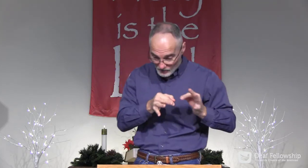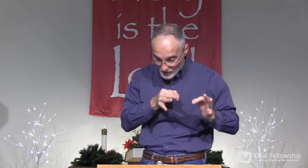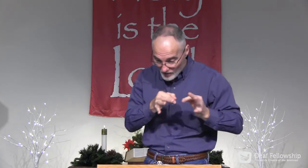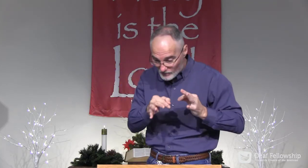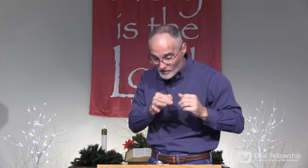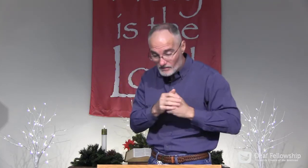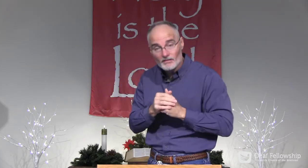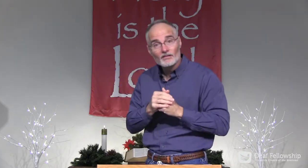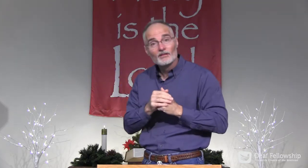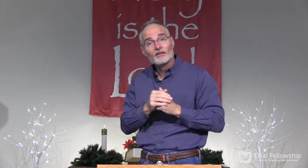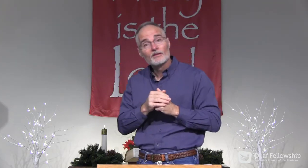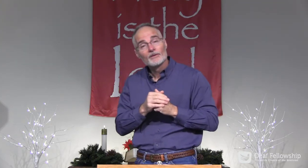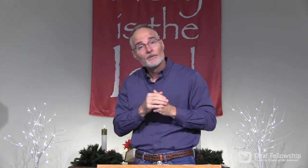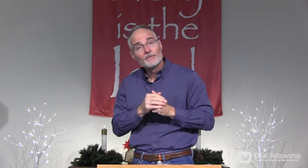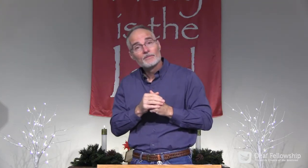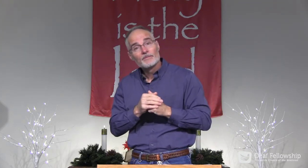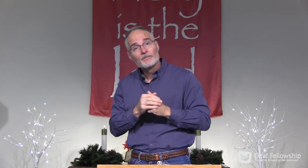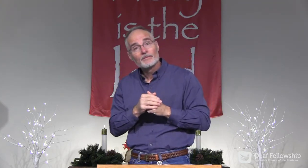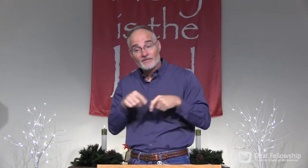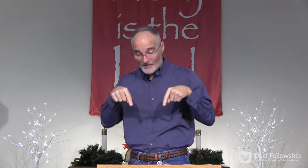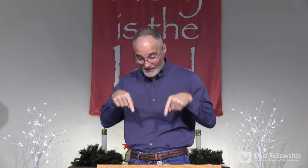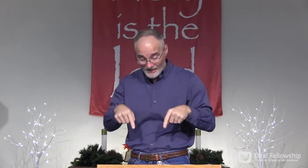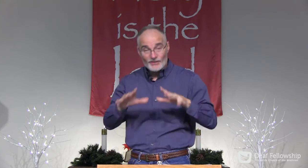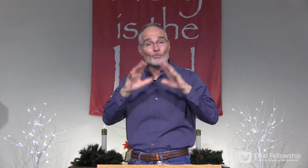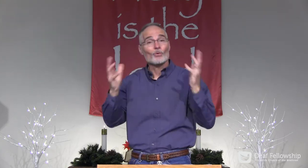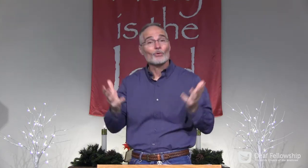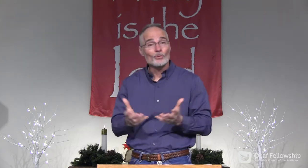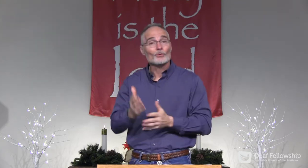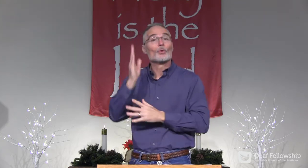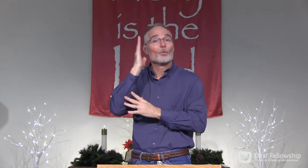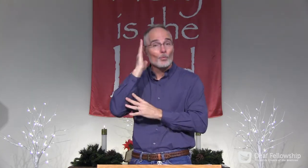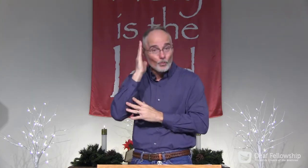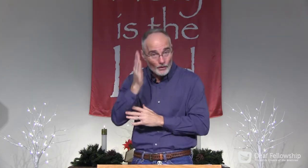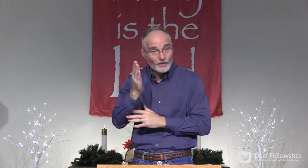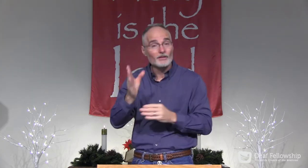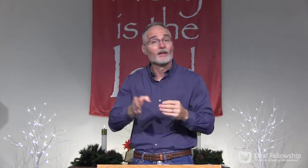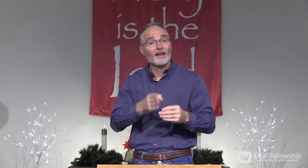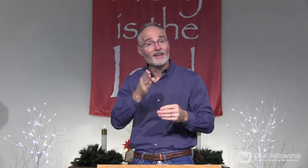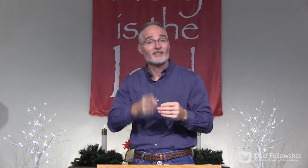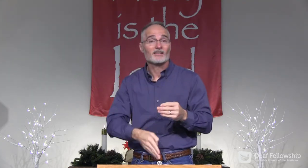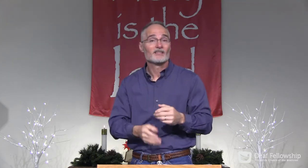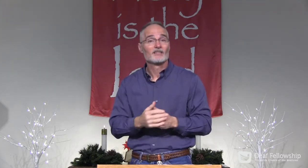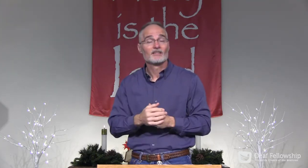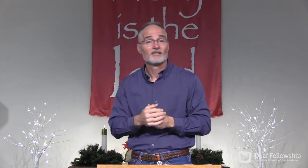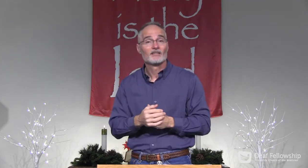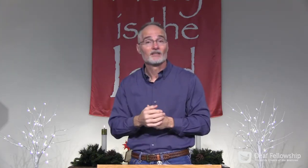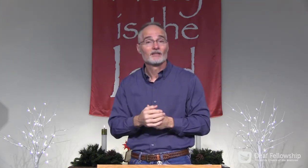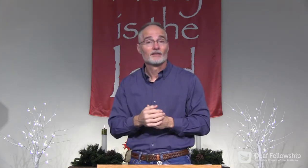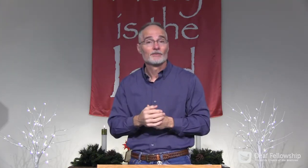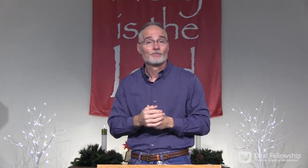I mean, that's what the Bible describes. This world will end.